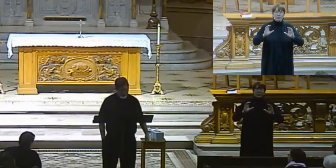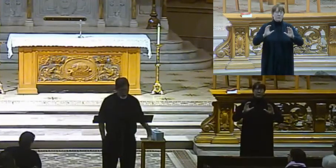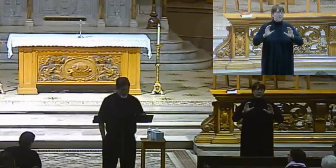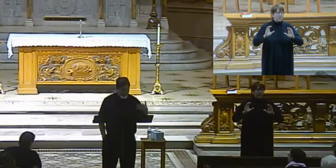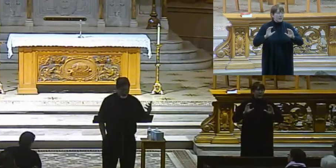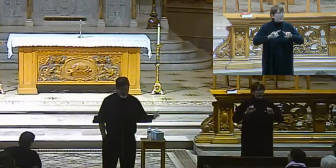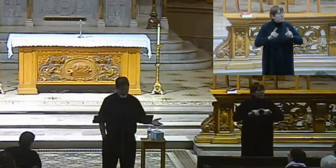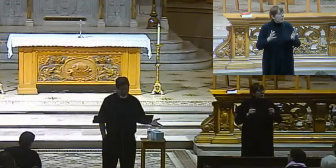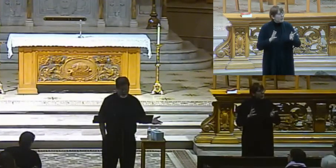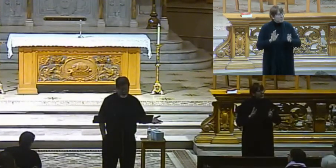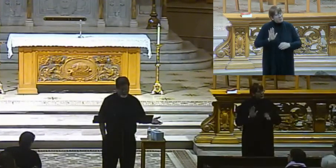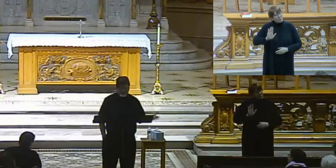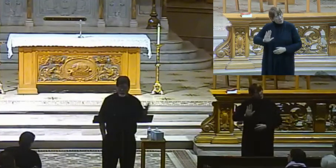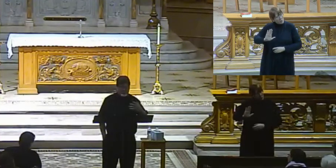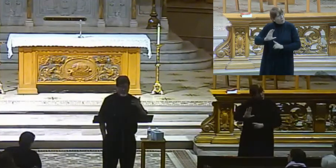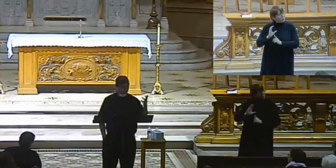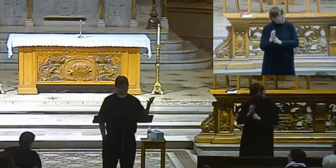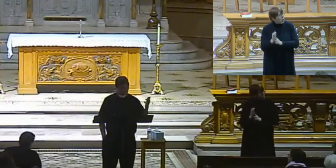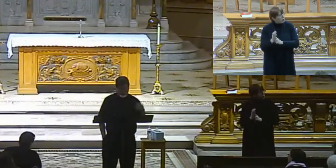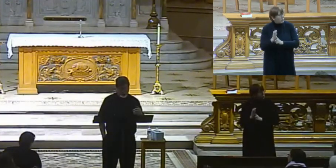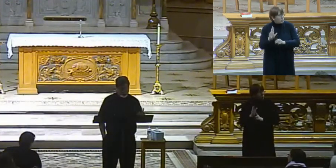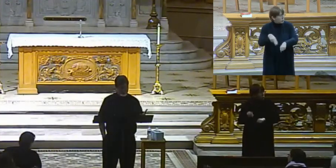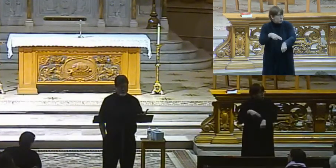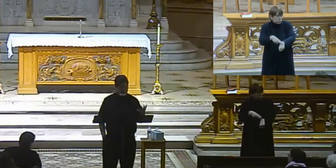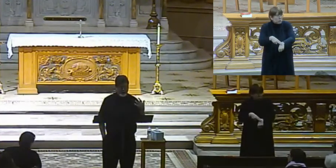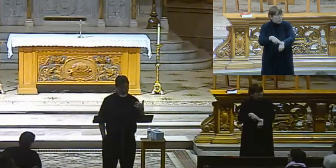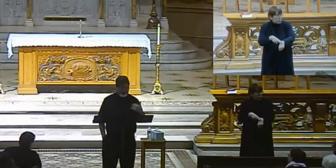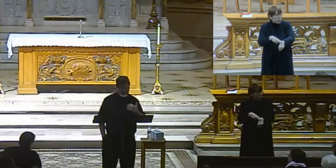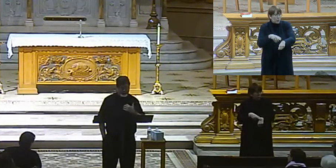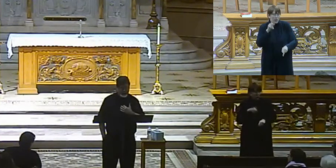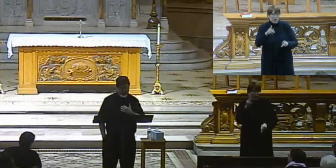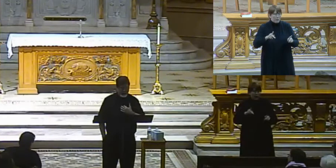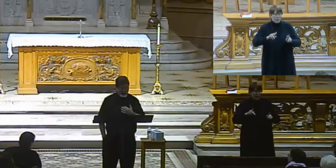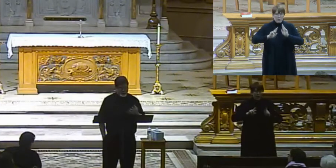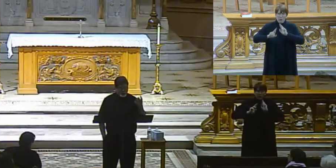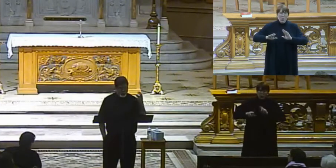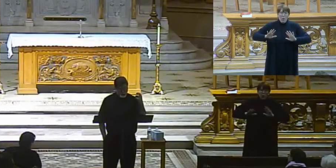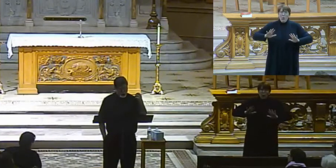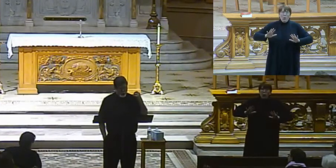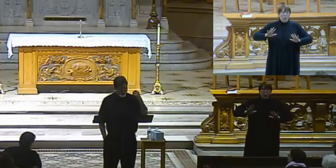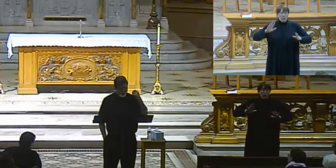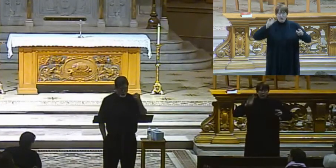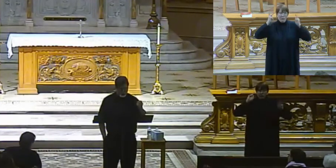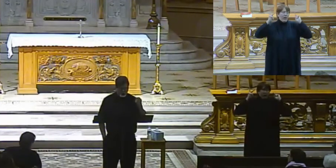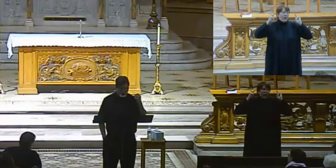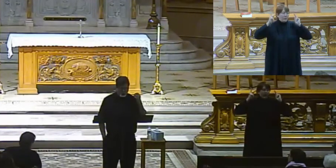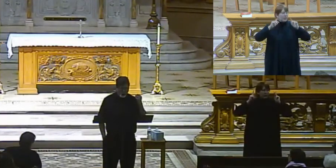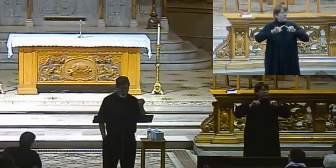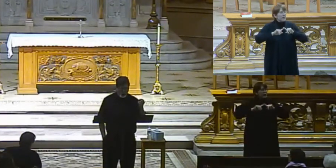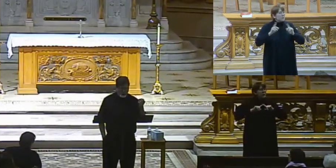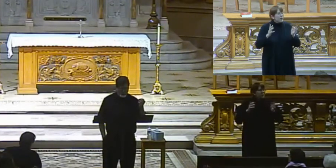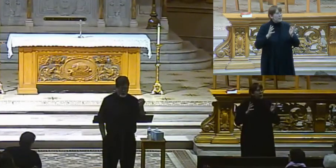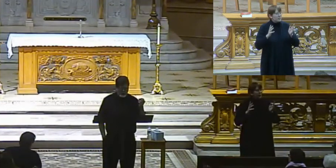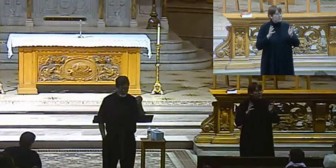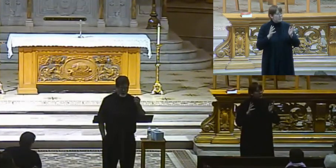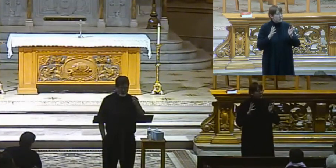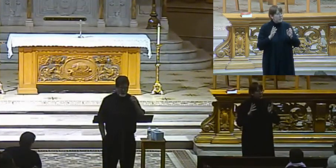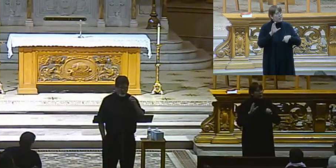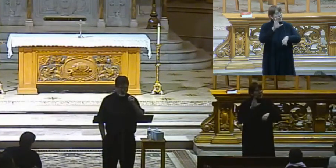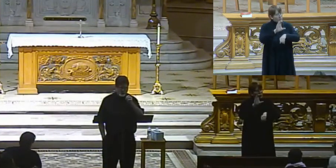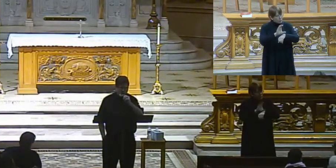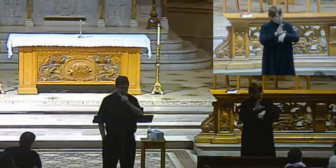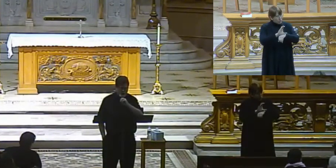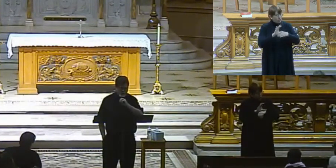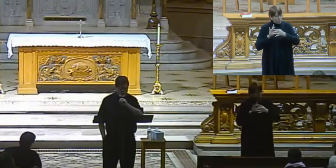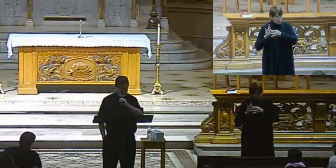so, but that was, I remember that and just how people reacted to that. So, the church is one and yes,